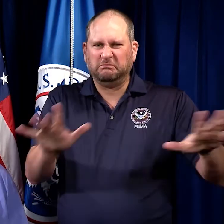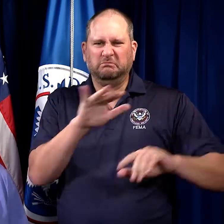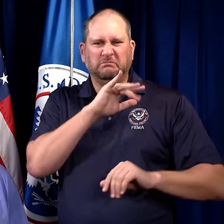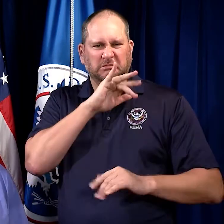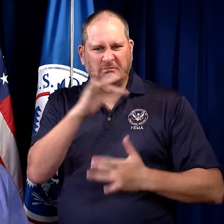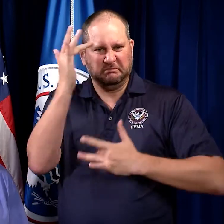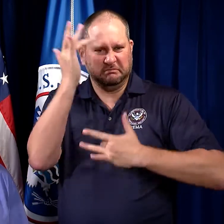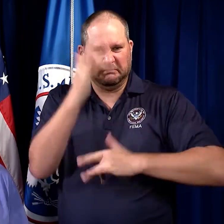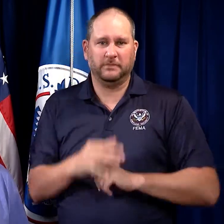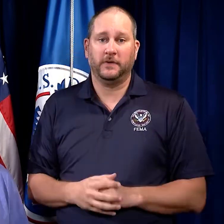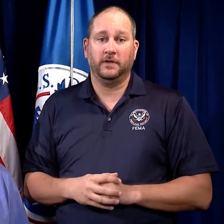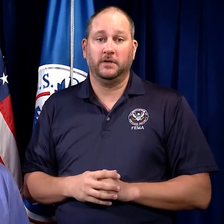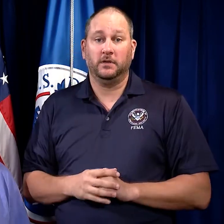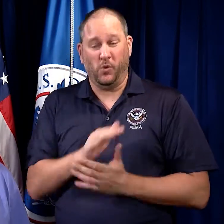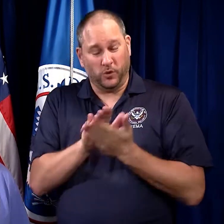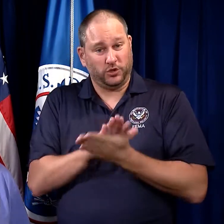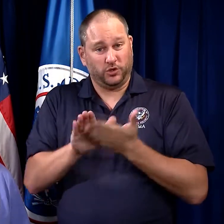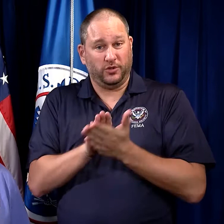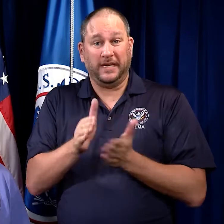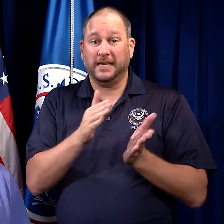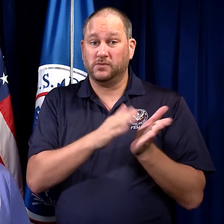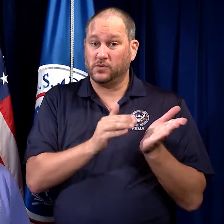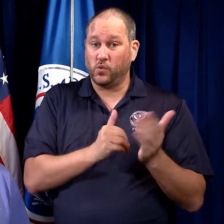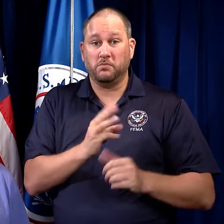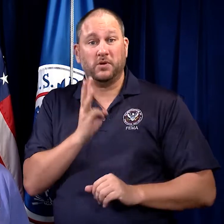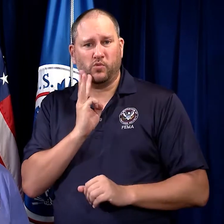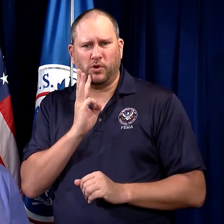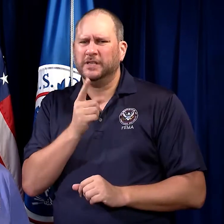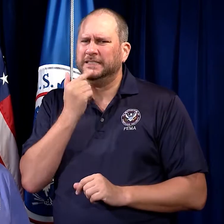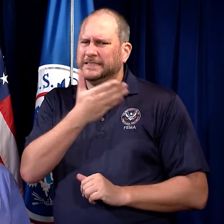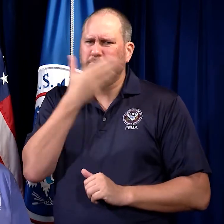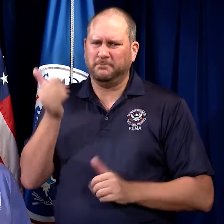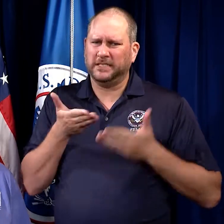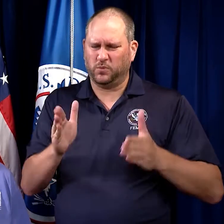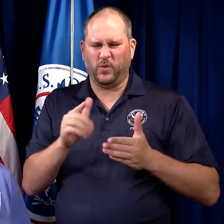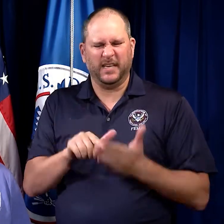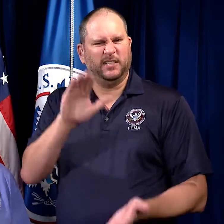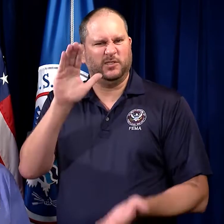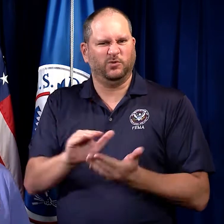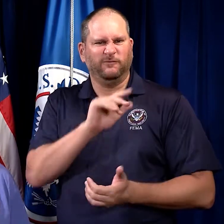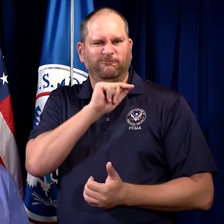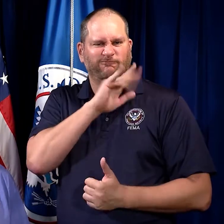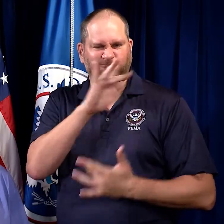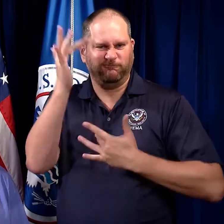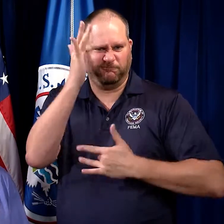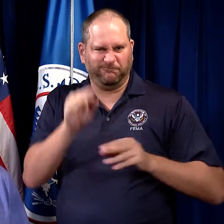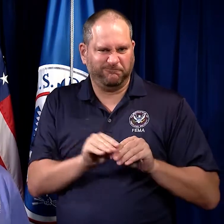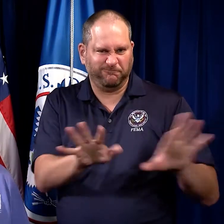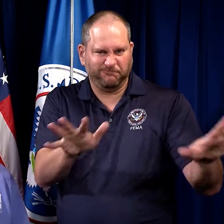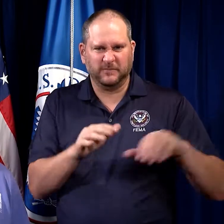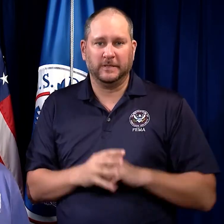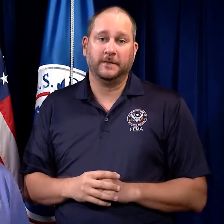of germs. Washing hands with soap and water is the best way to reduce the number of germs on them.